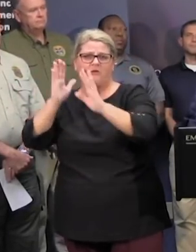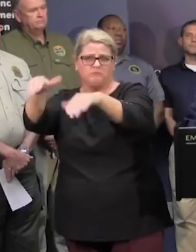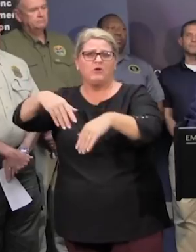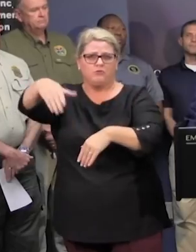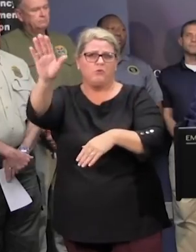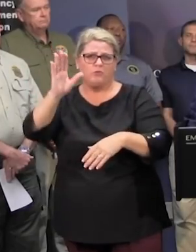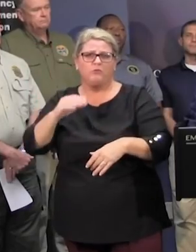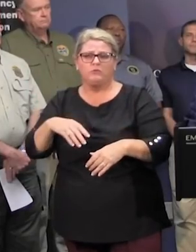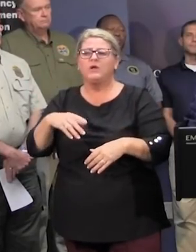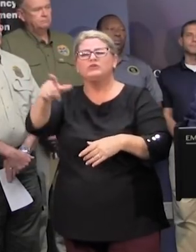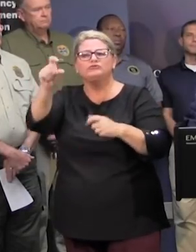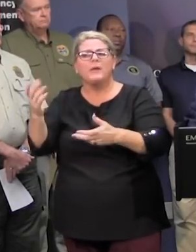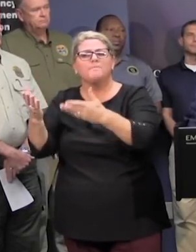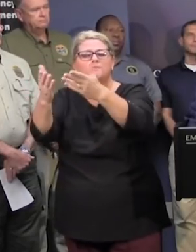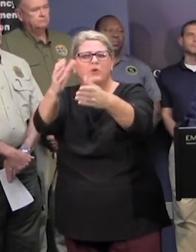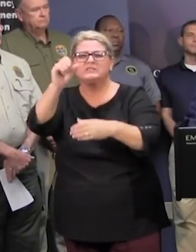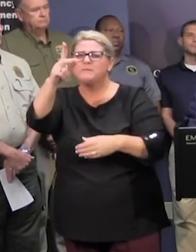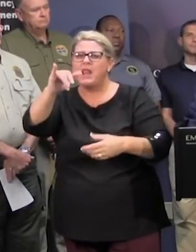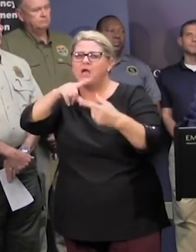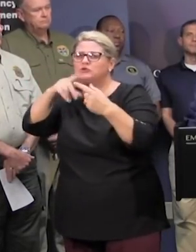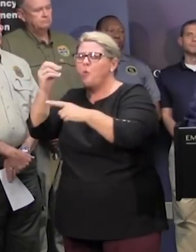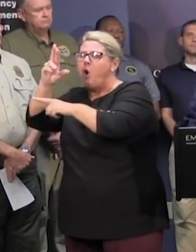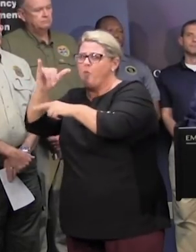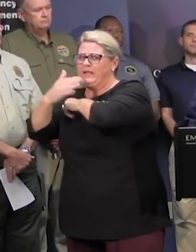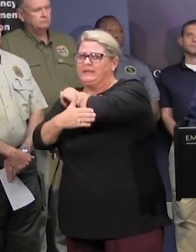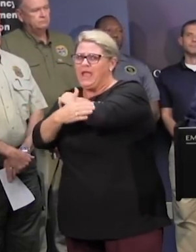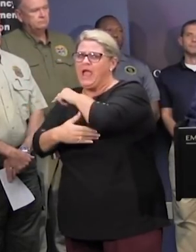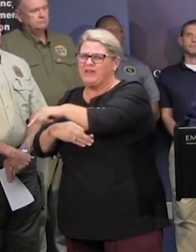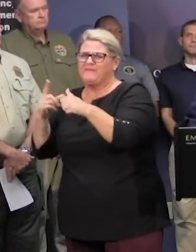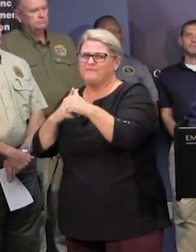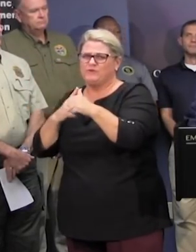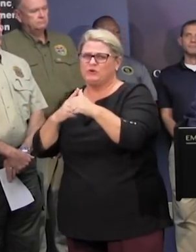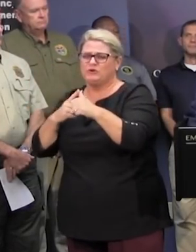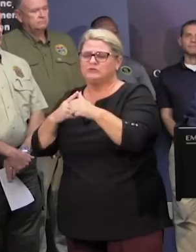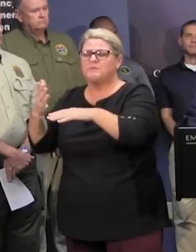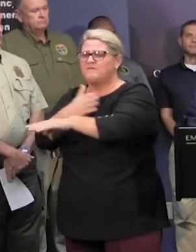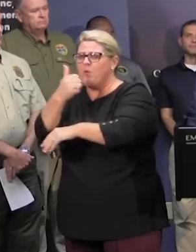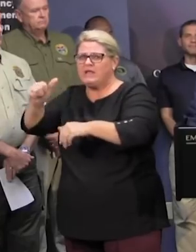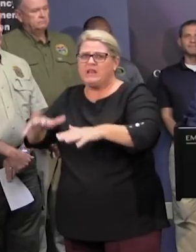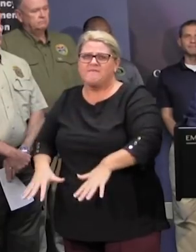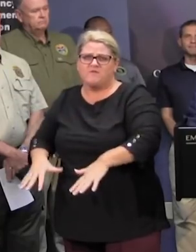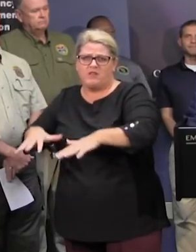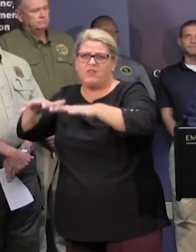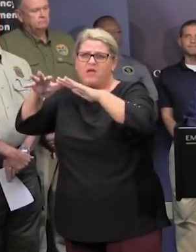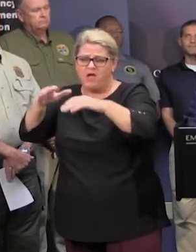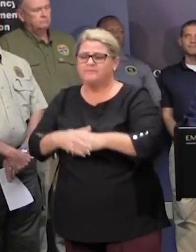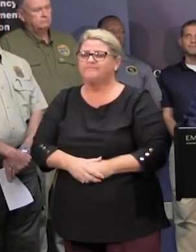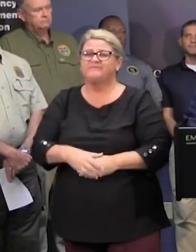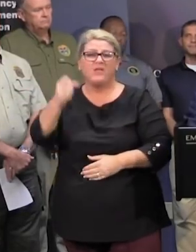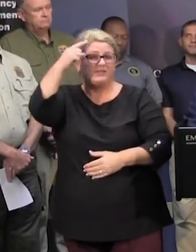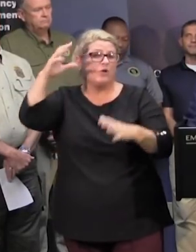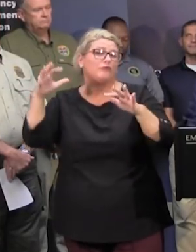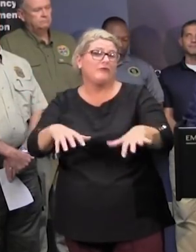that they should take available supplies to ori county before any potential flooding occurs while the storm is not over